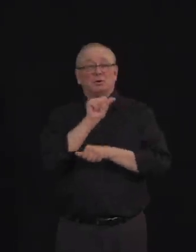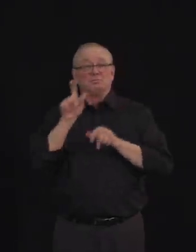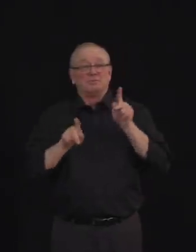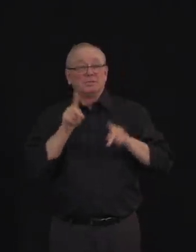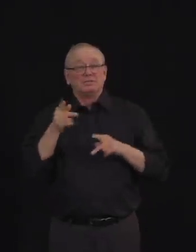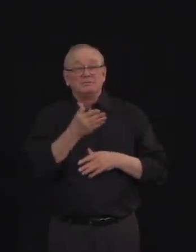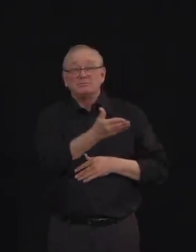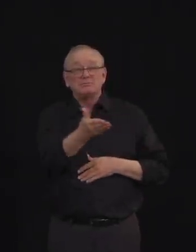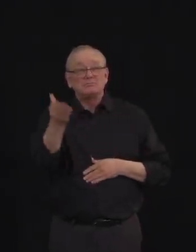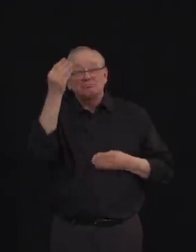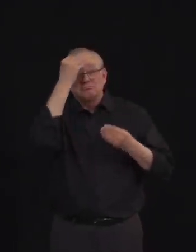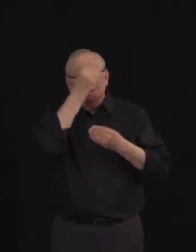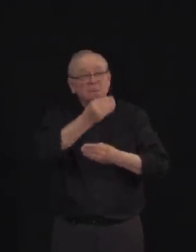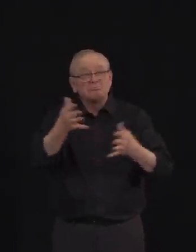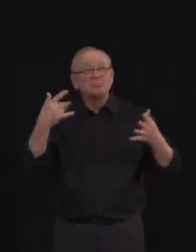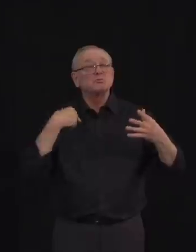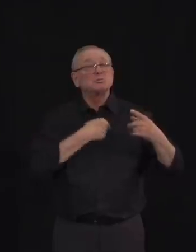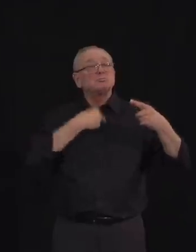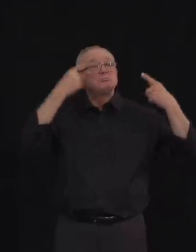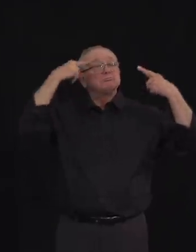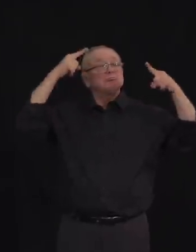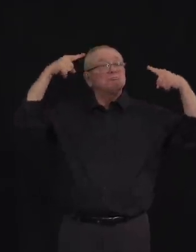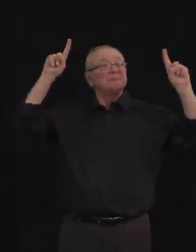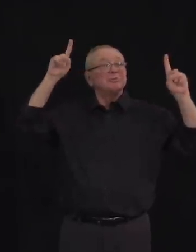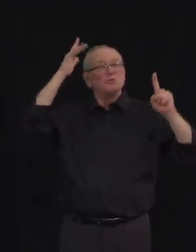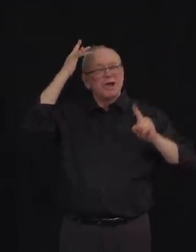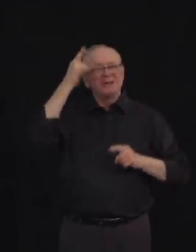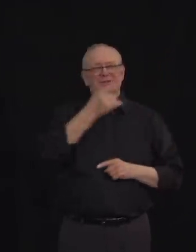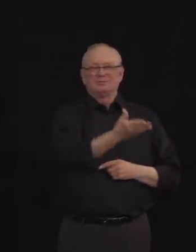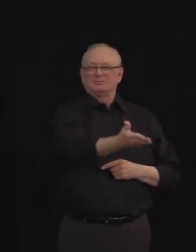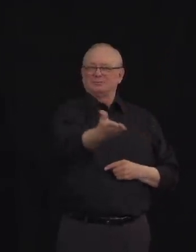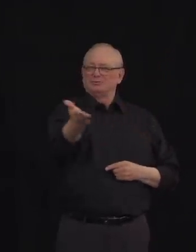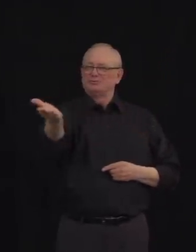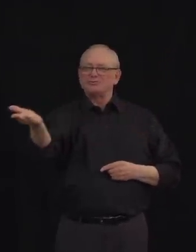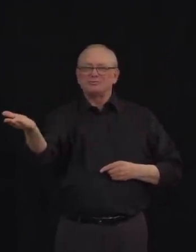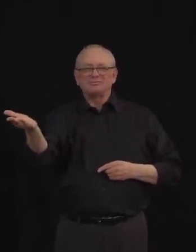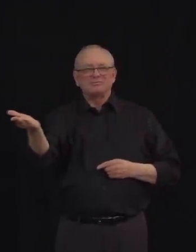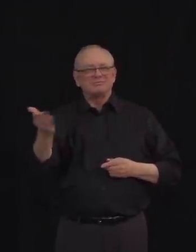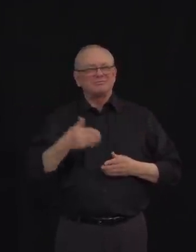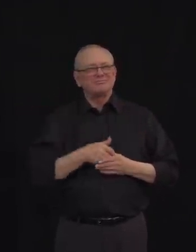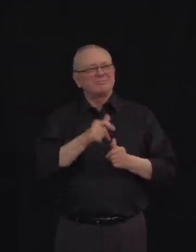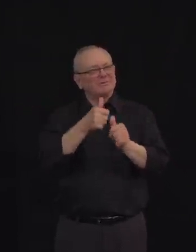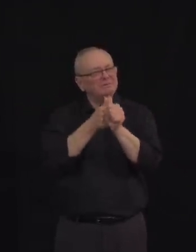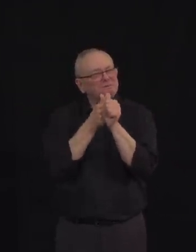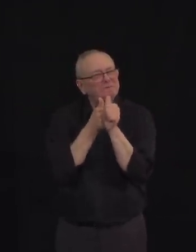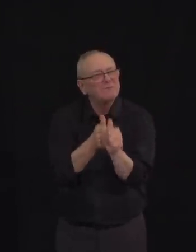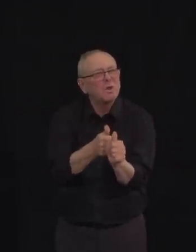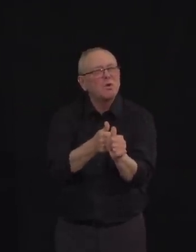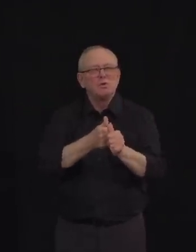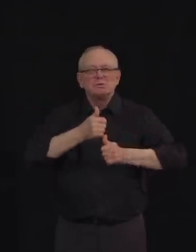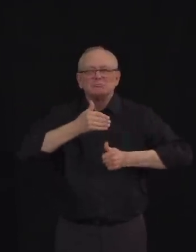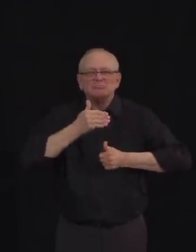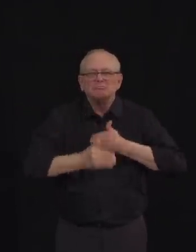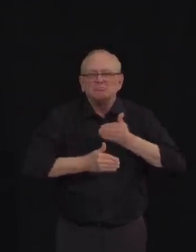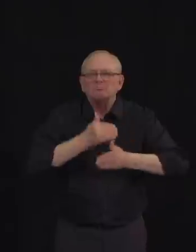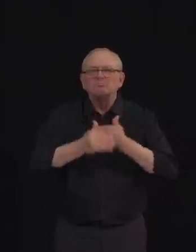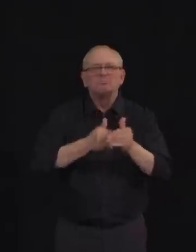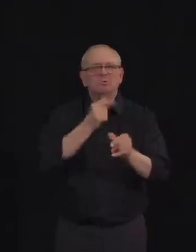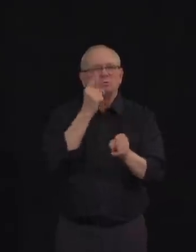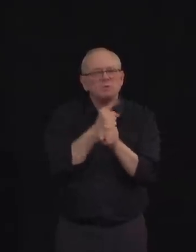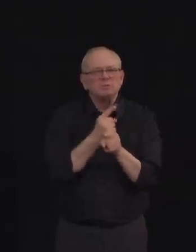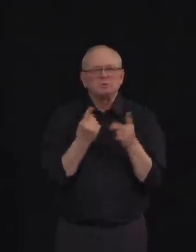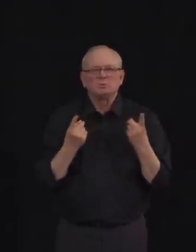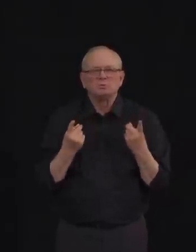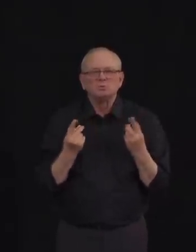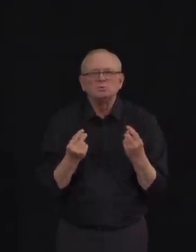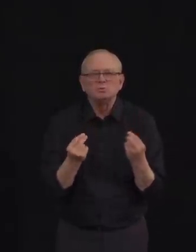so the reason that we're seeing our numbers come in lower than our theoretical modelling, the reason that we've been more successful than other